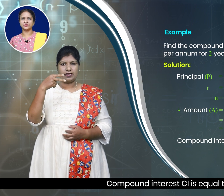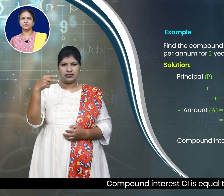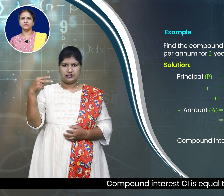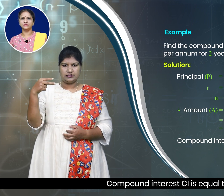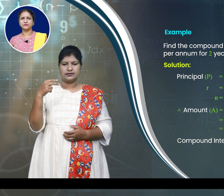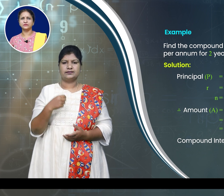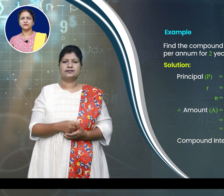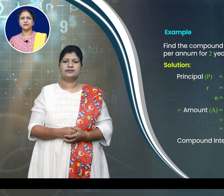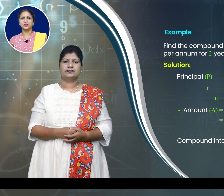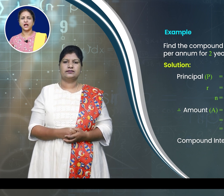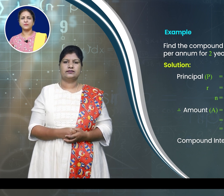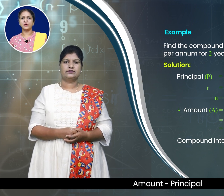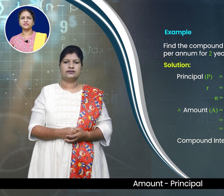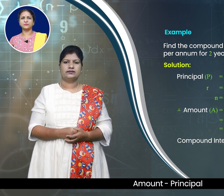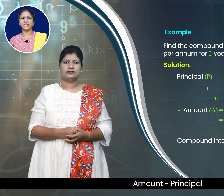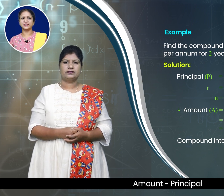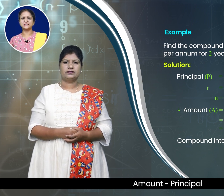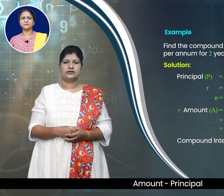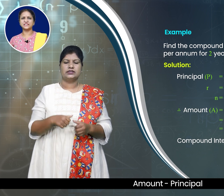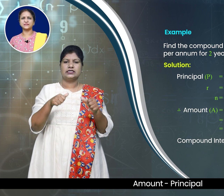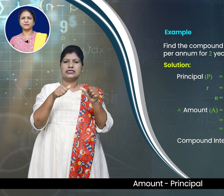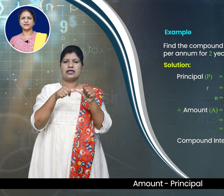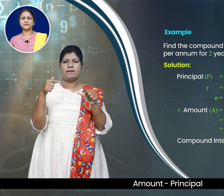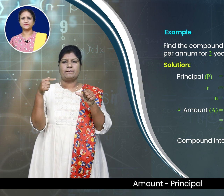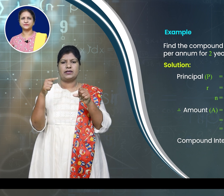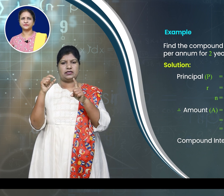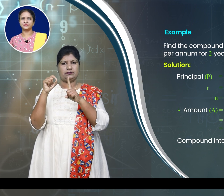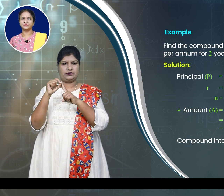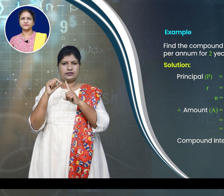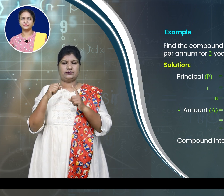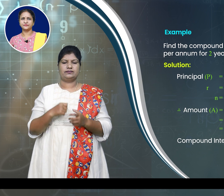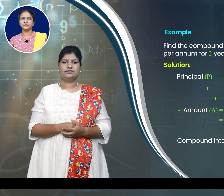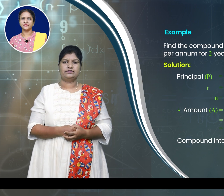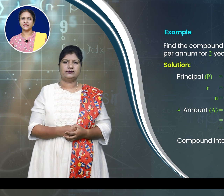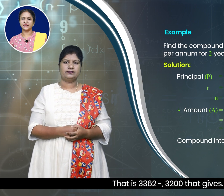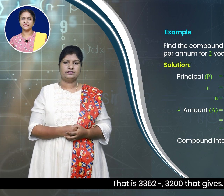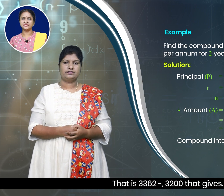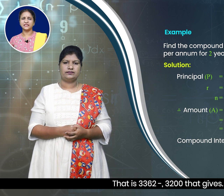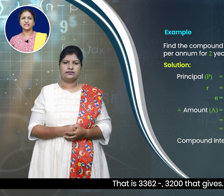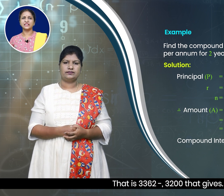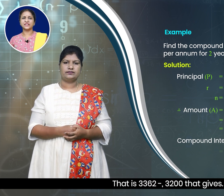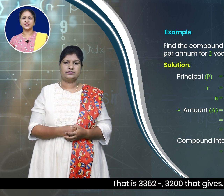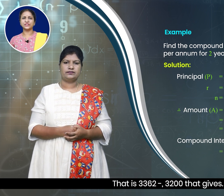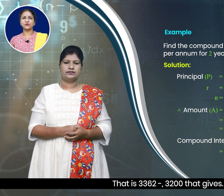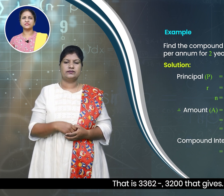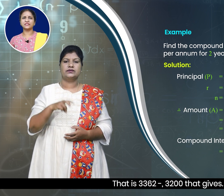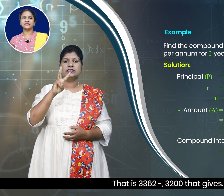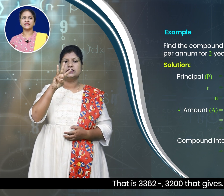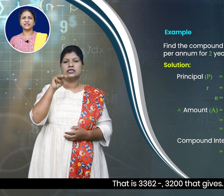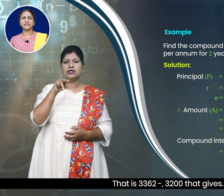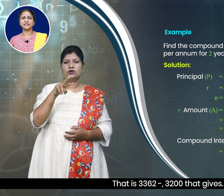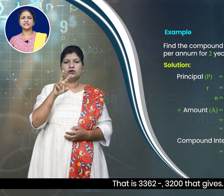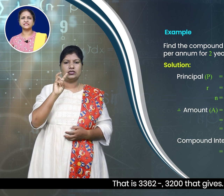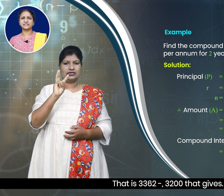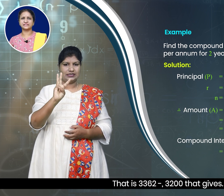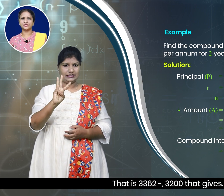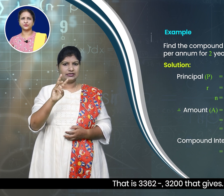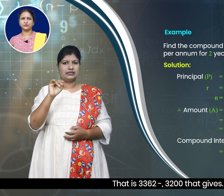to amount minus 1 principle that is 3,362